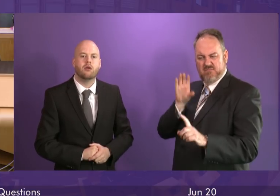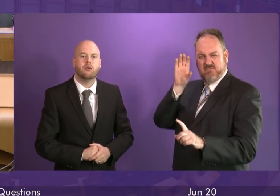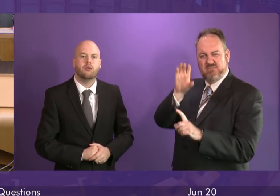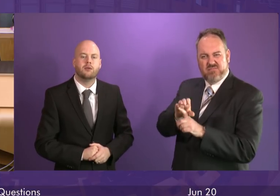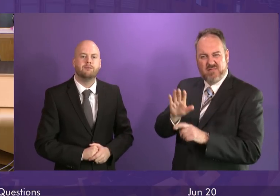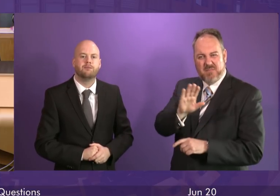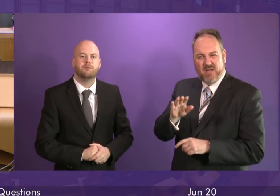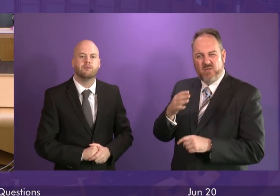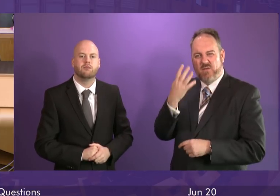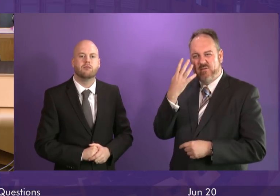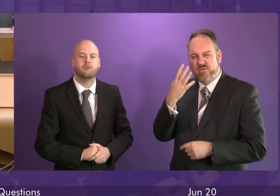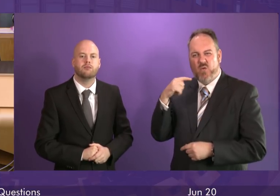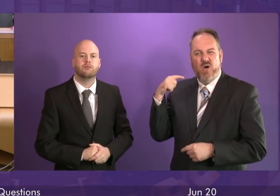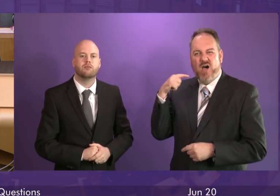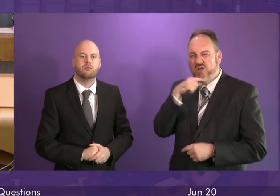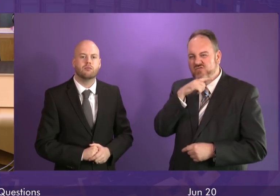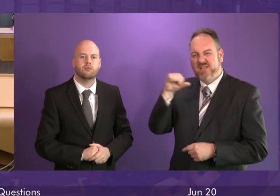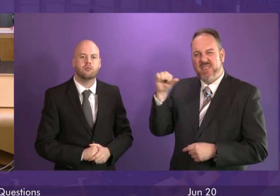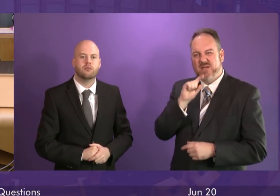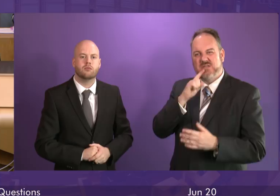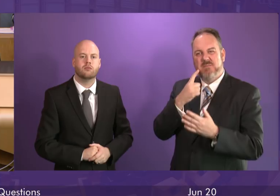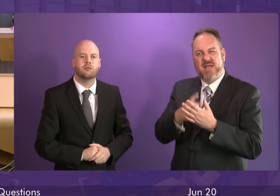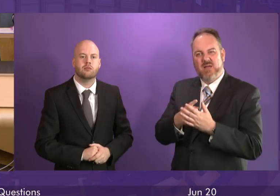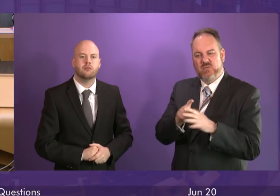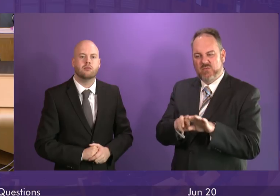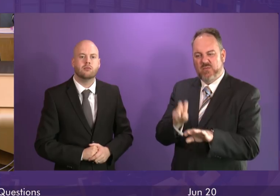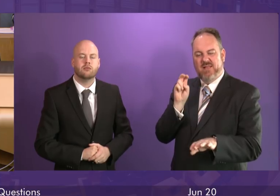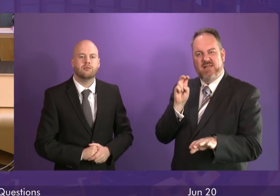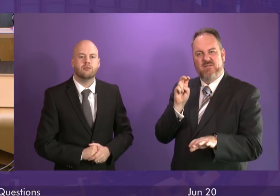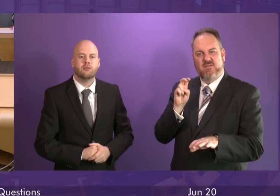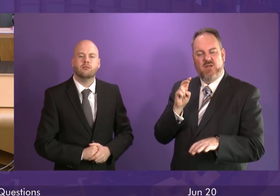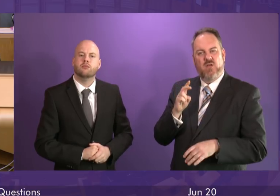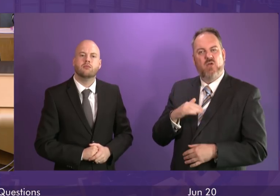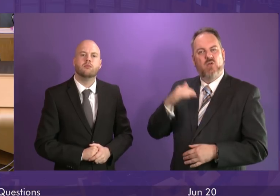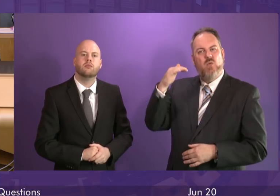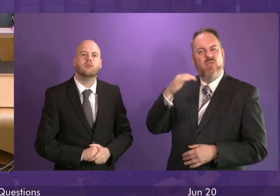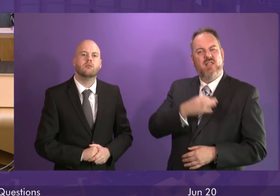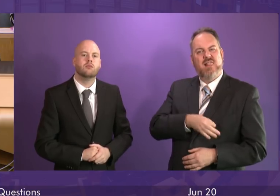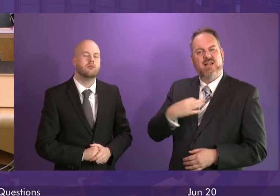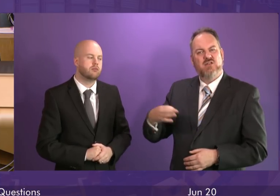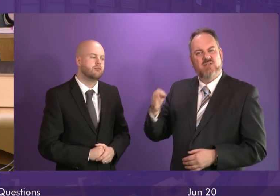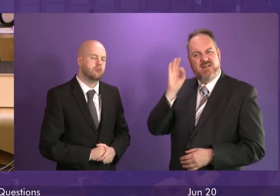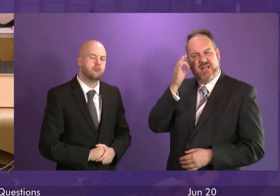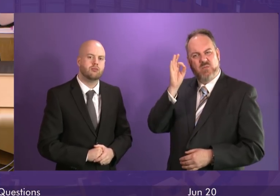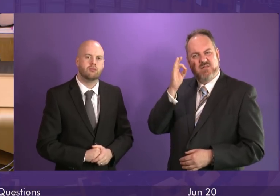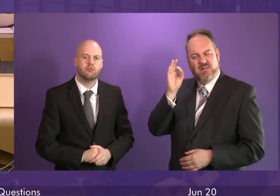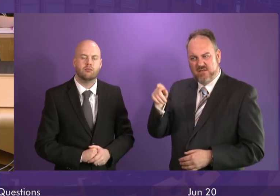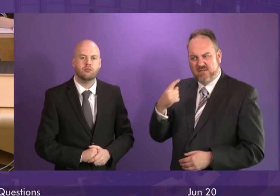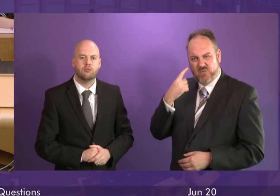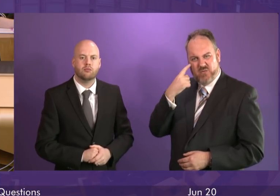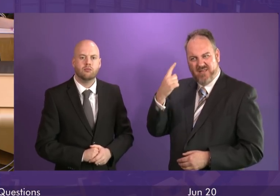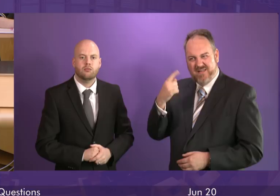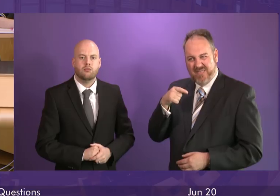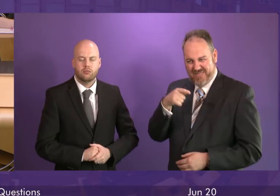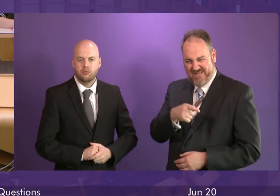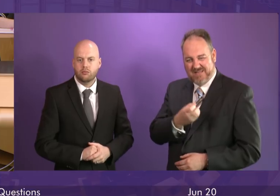£400,000 and £800,000 to leave North Lancashire Council. Can I therefore ask the First Minister's view on this matter, since this